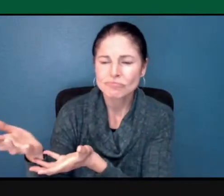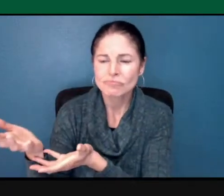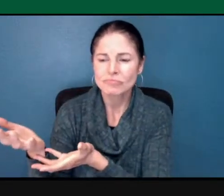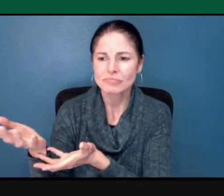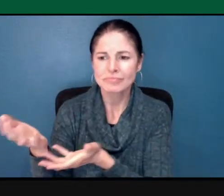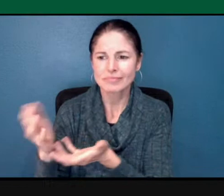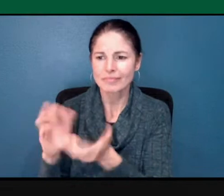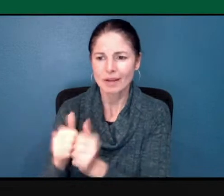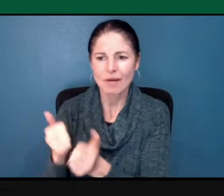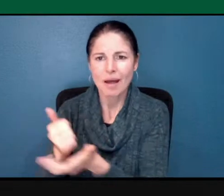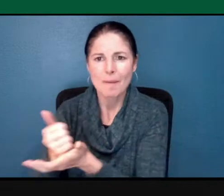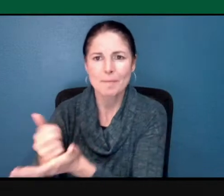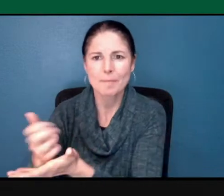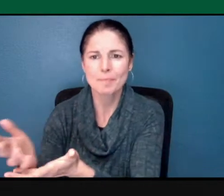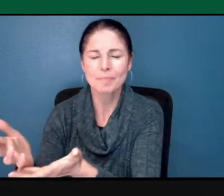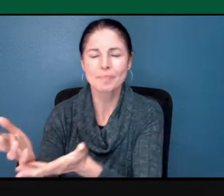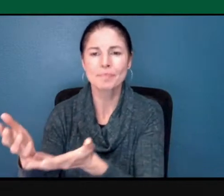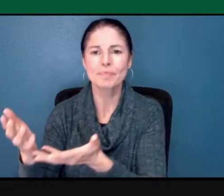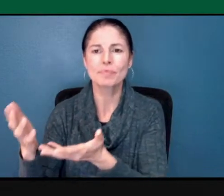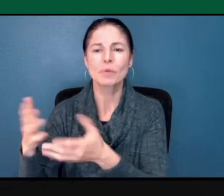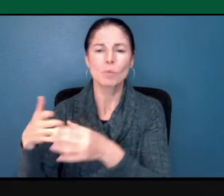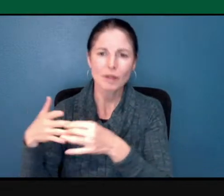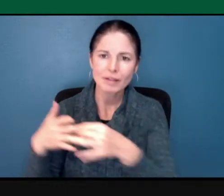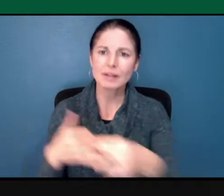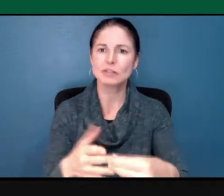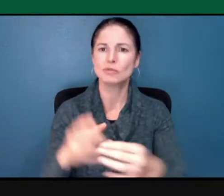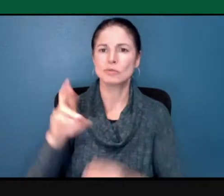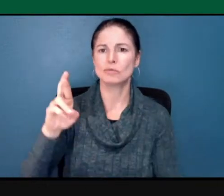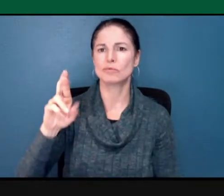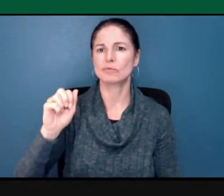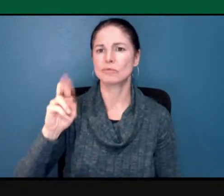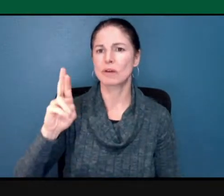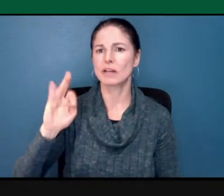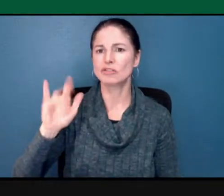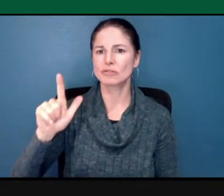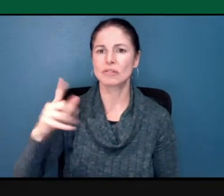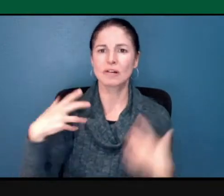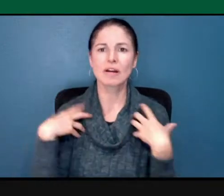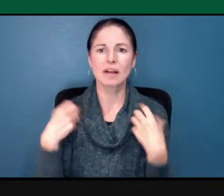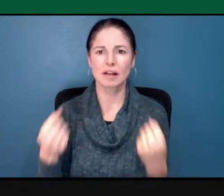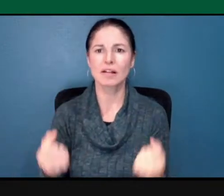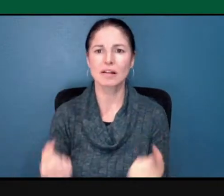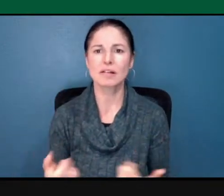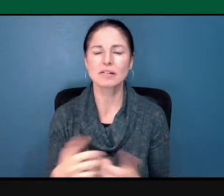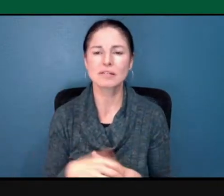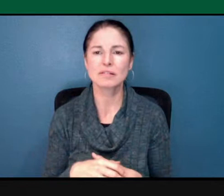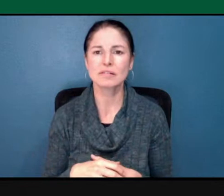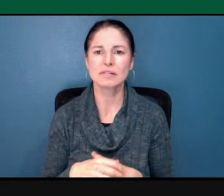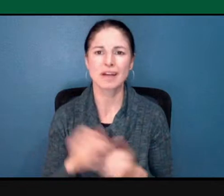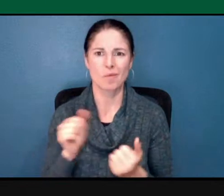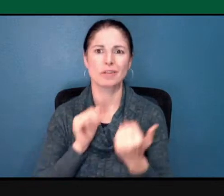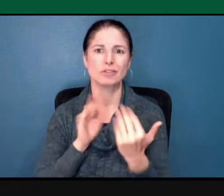racial healing as a community. And address a lot of these problems.